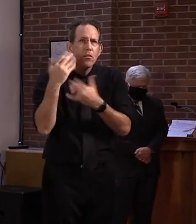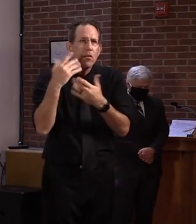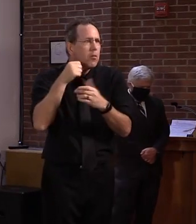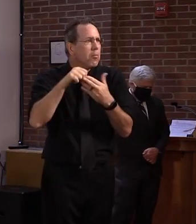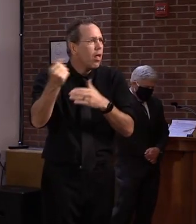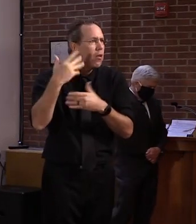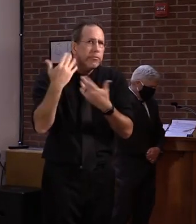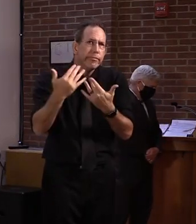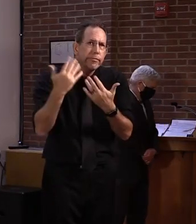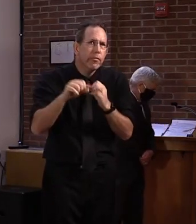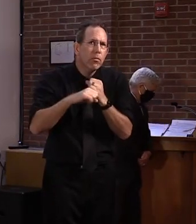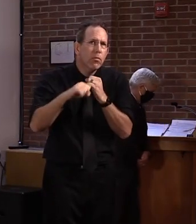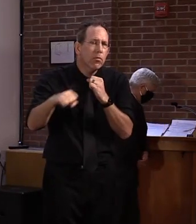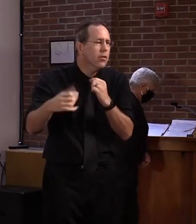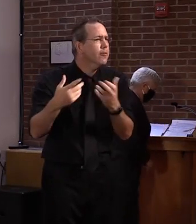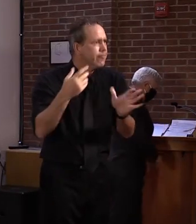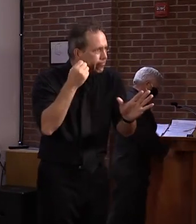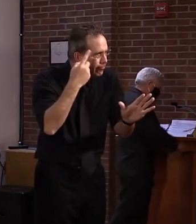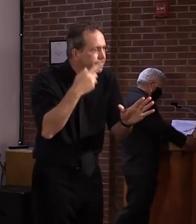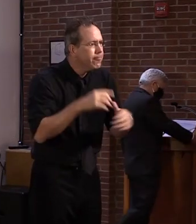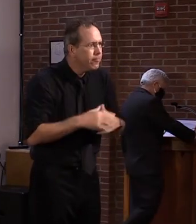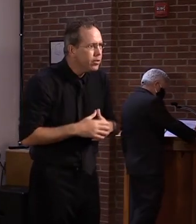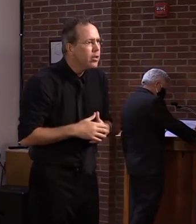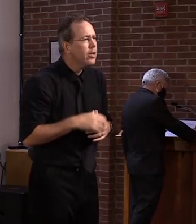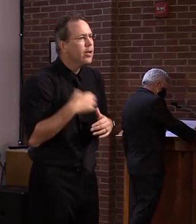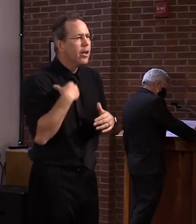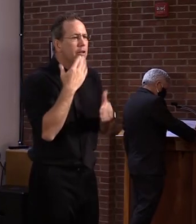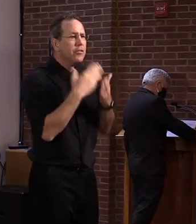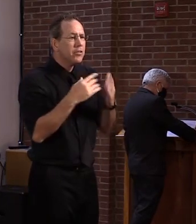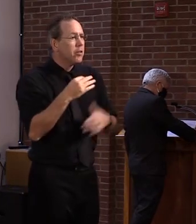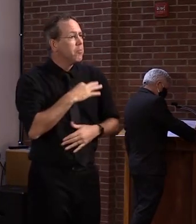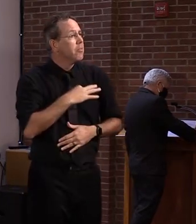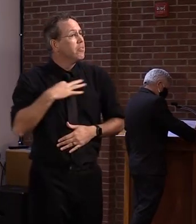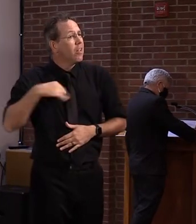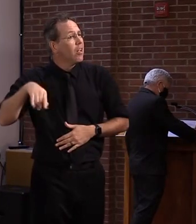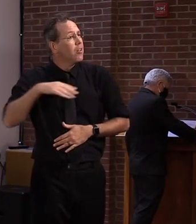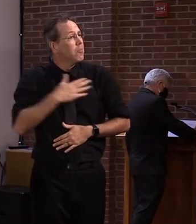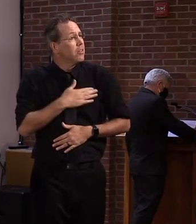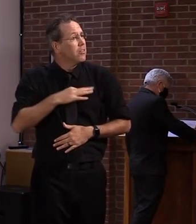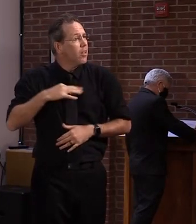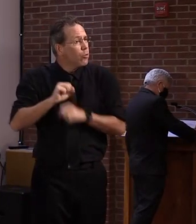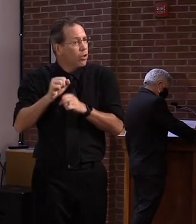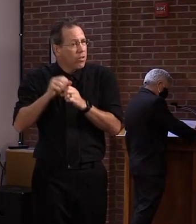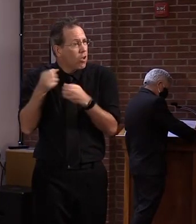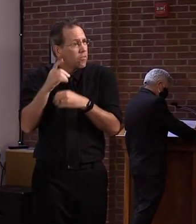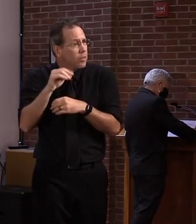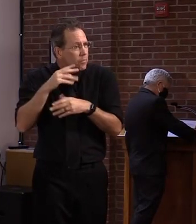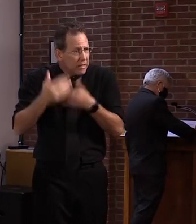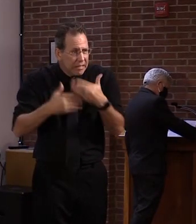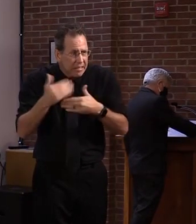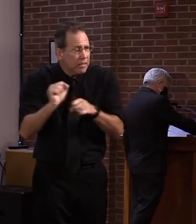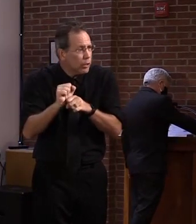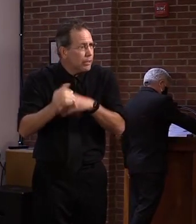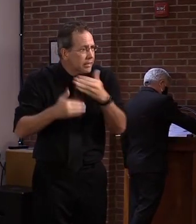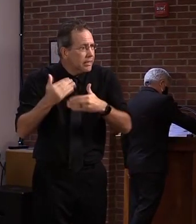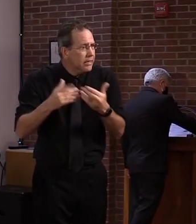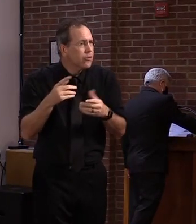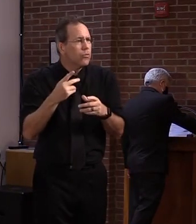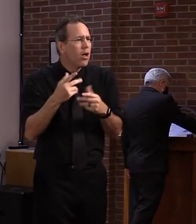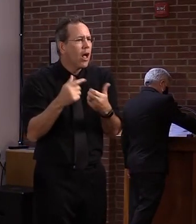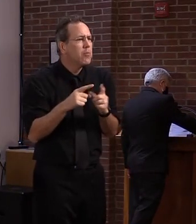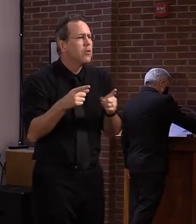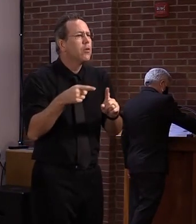emergency, we have had staff working in our buildings to process customer transactions. The backlog grew in part